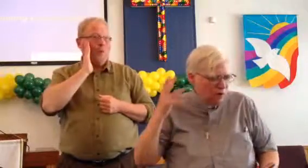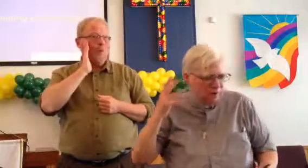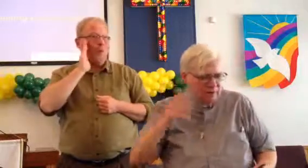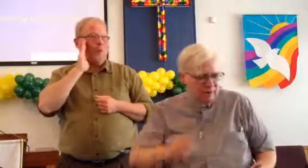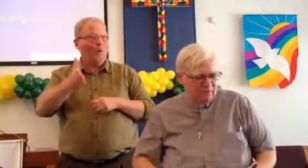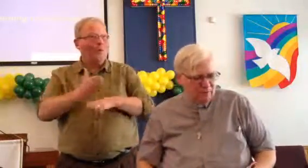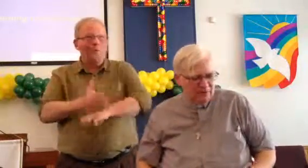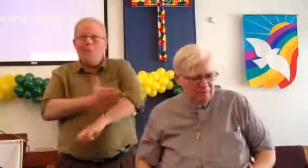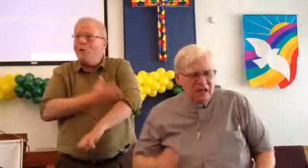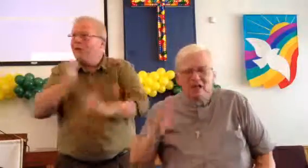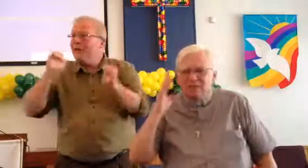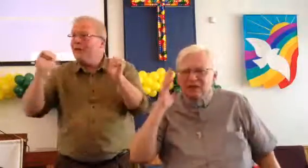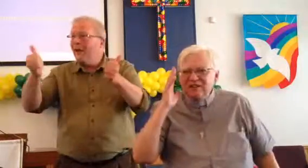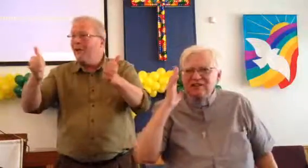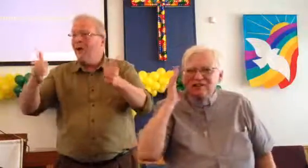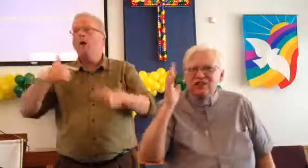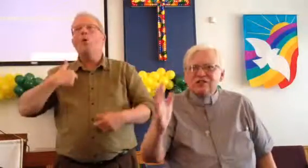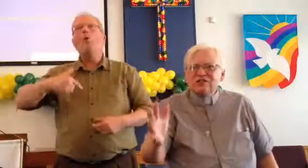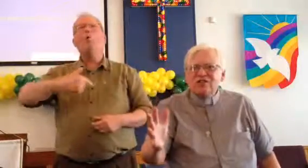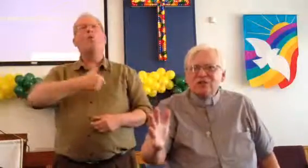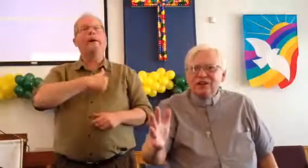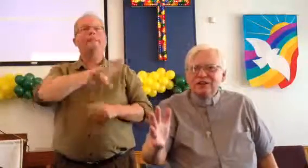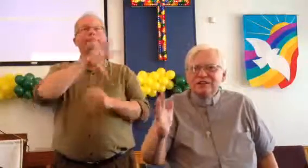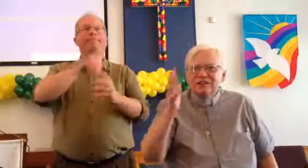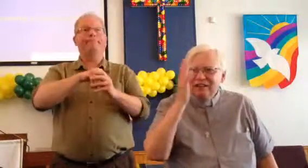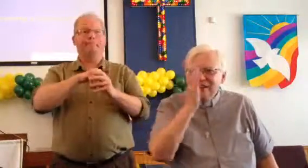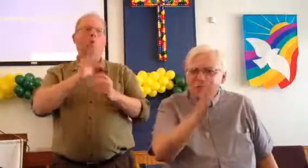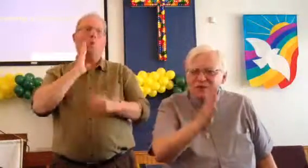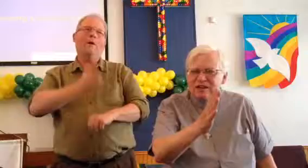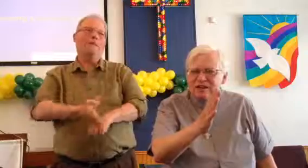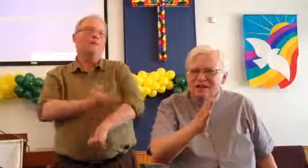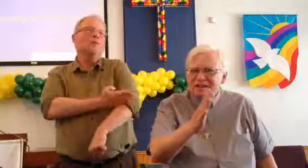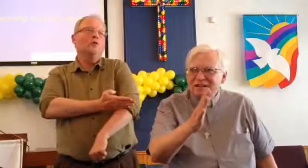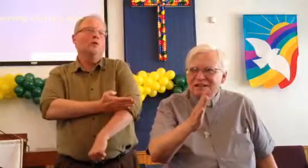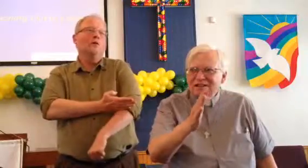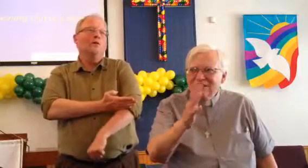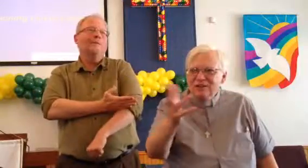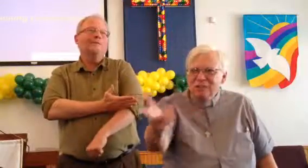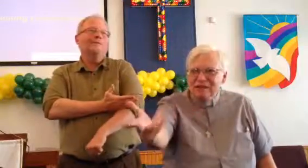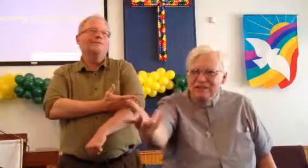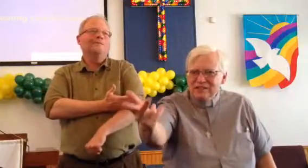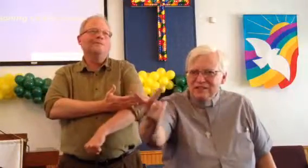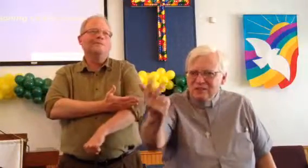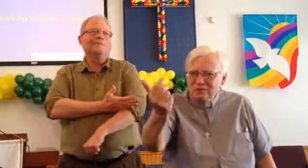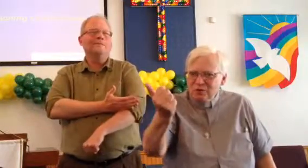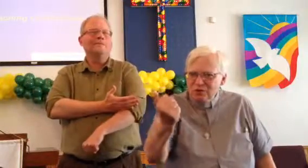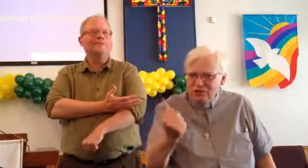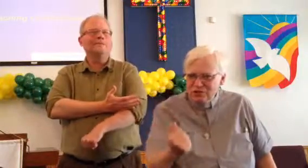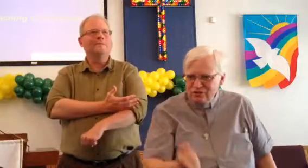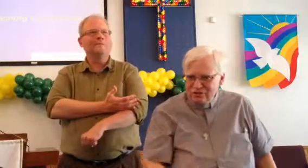will be better for it. Because as Jesus told us in our reading, the blessings will return.